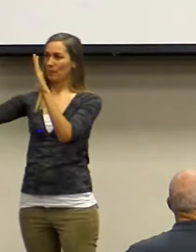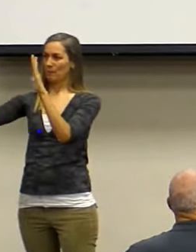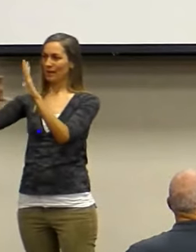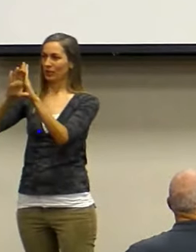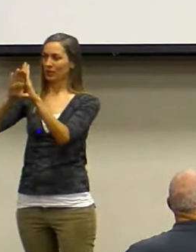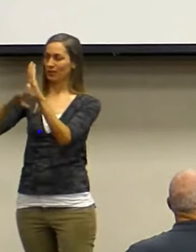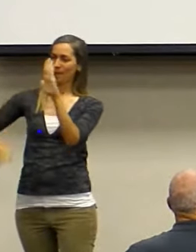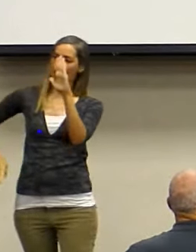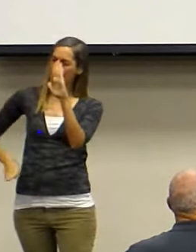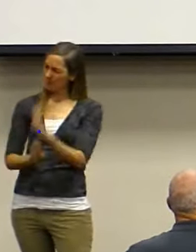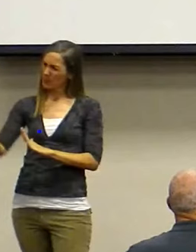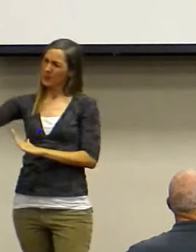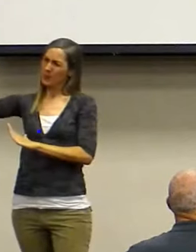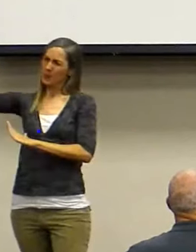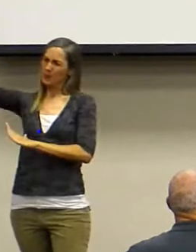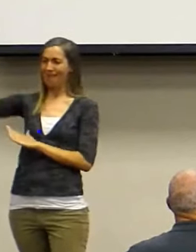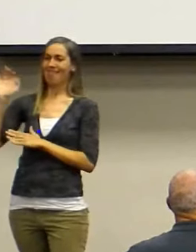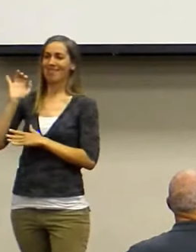See, that's our faith.